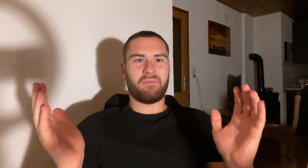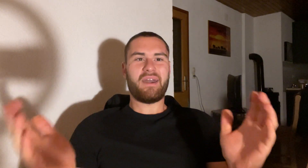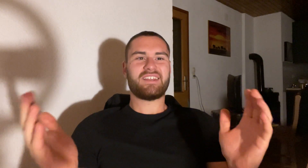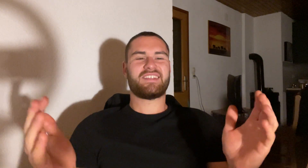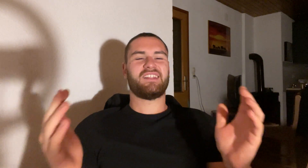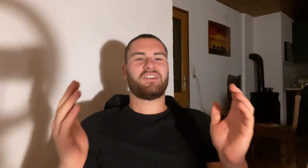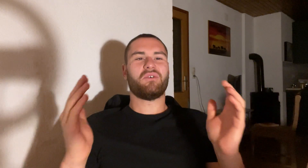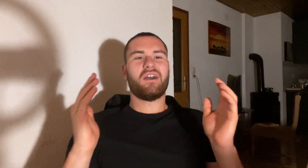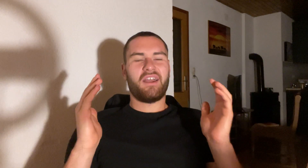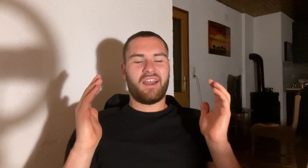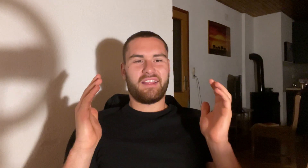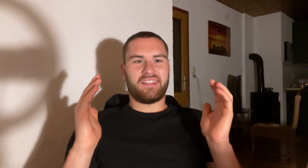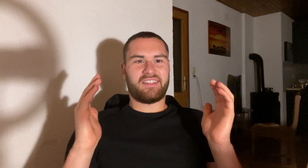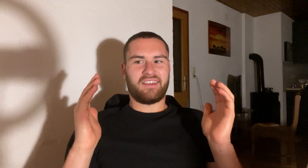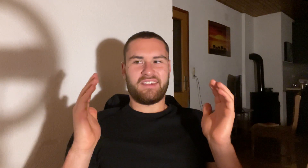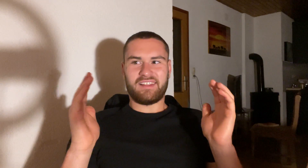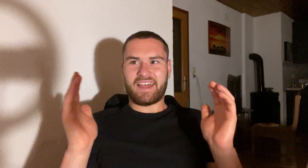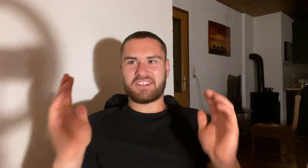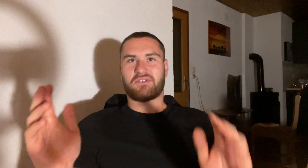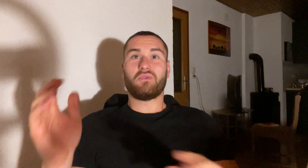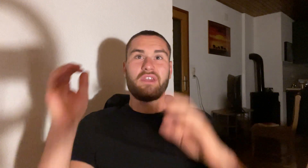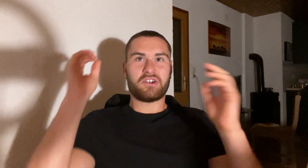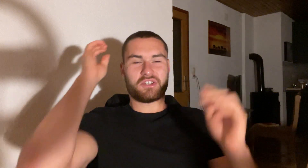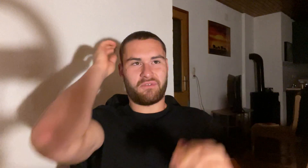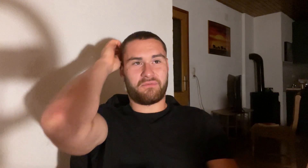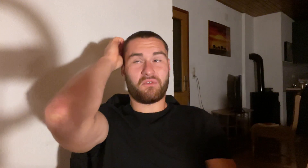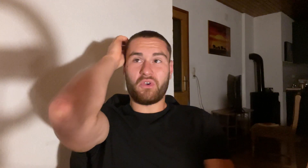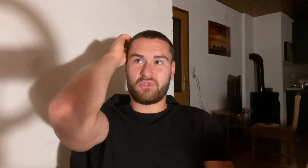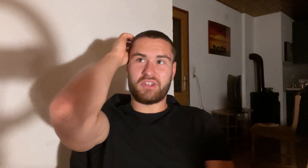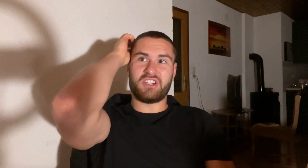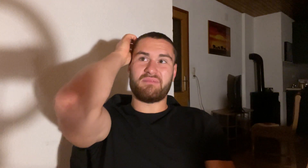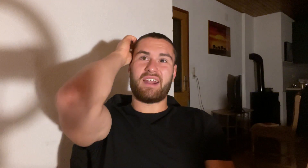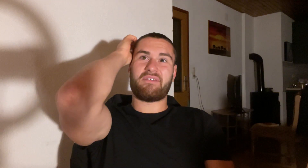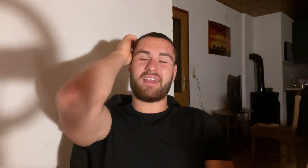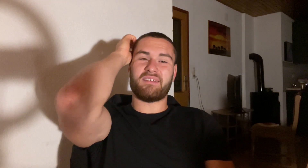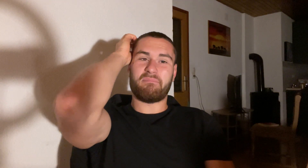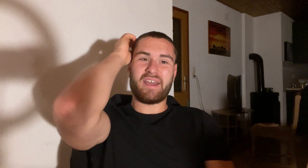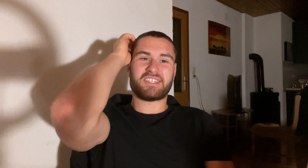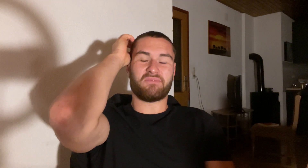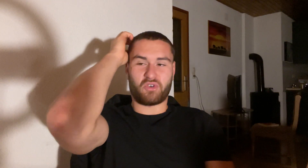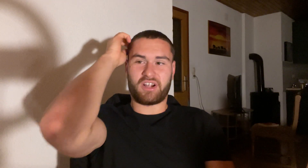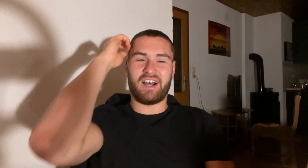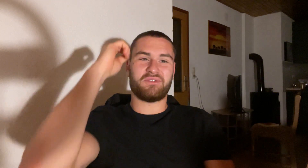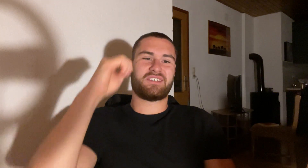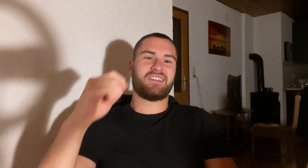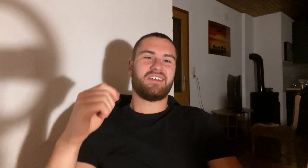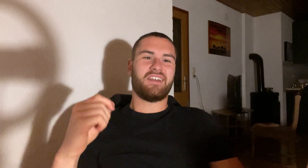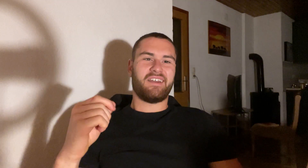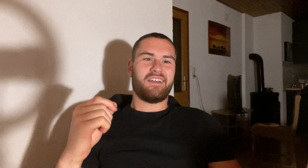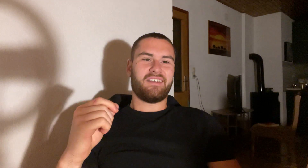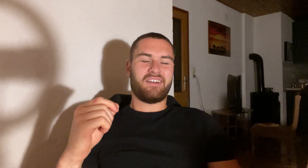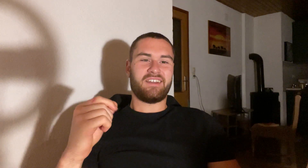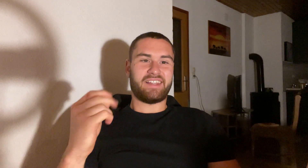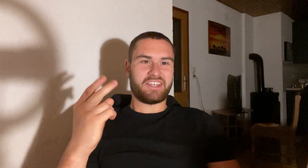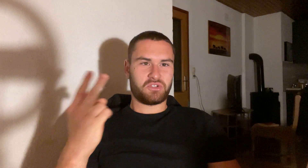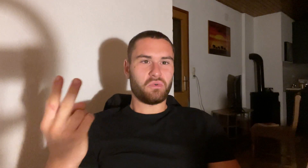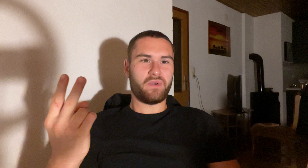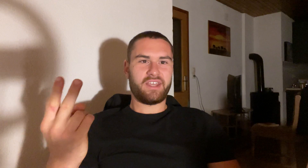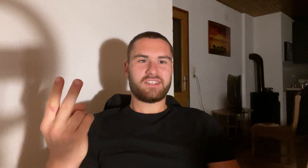a man is telling you in the last two years of going to the gym that I've had the best workouts in the last two weeks